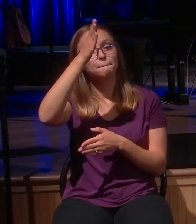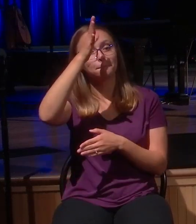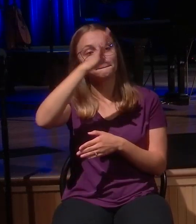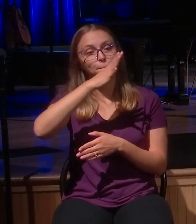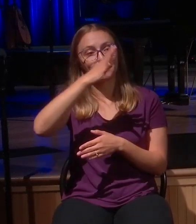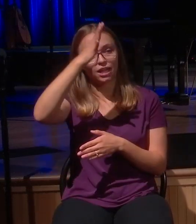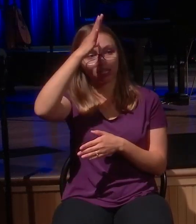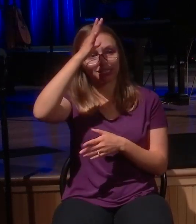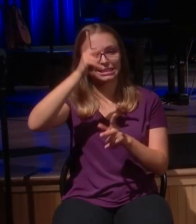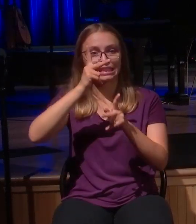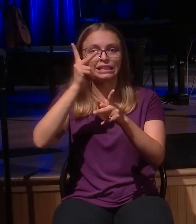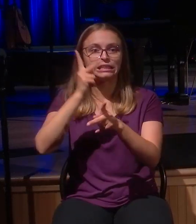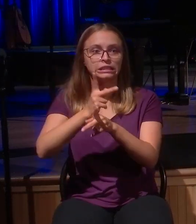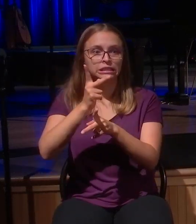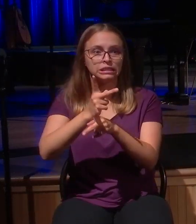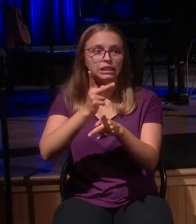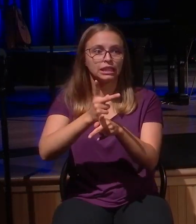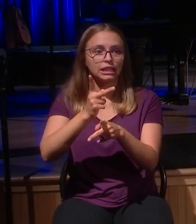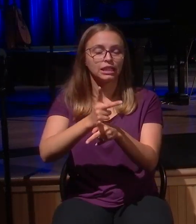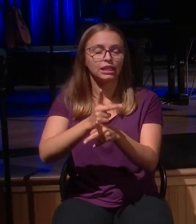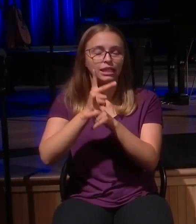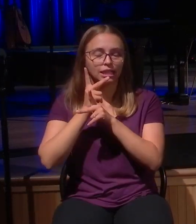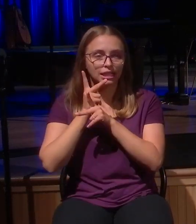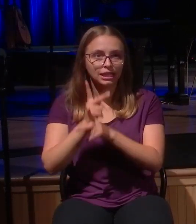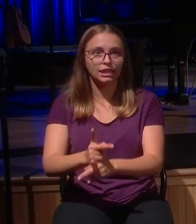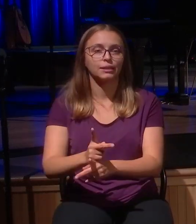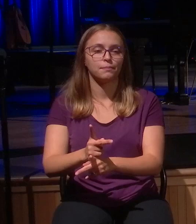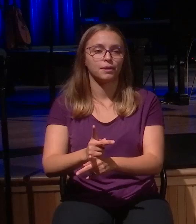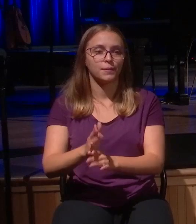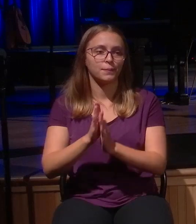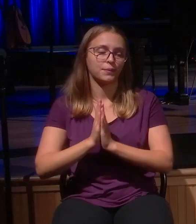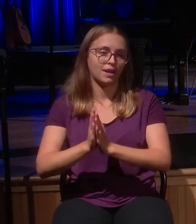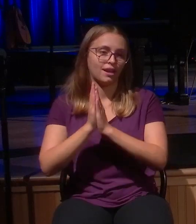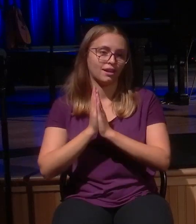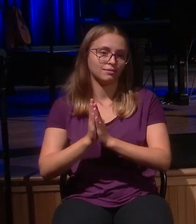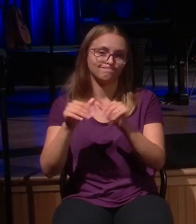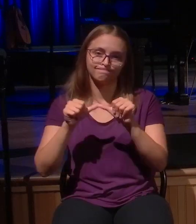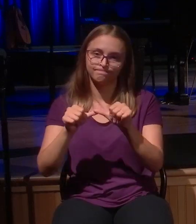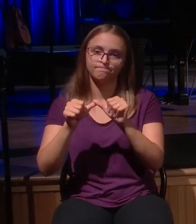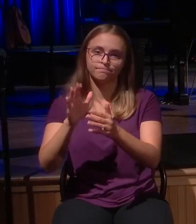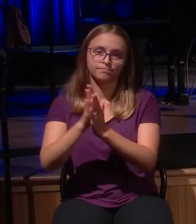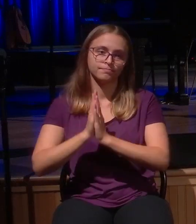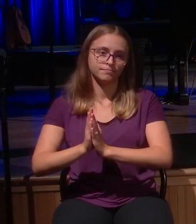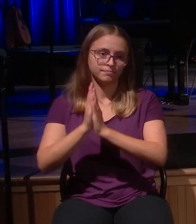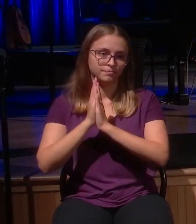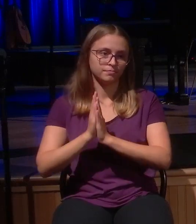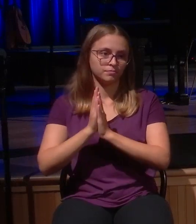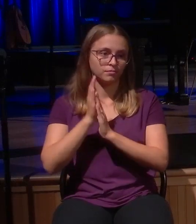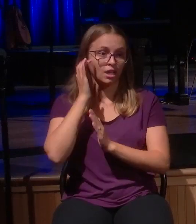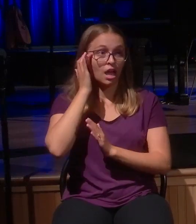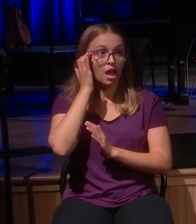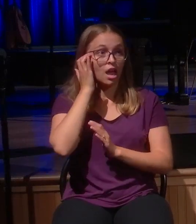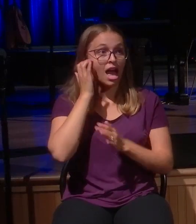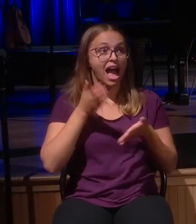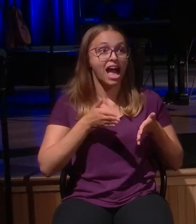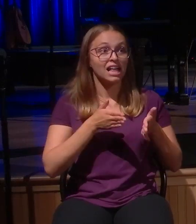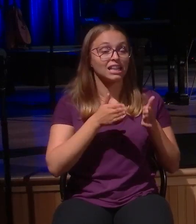a year and a half ago, Bob Peterson, on this stage for the Grandparents Conference. Let the far country do its work. The context of that phrase was this. Listen,